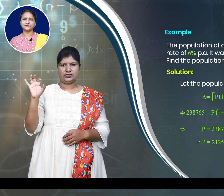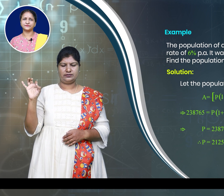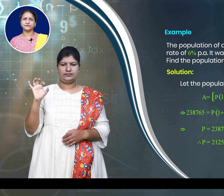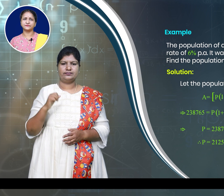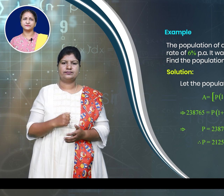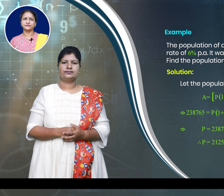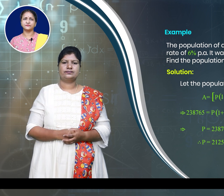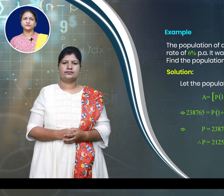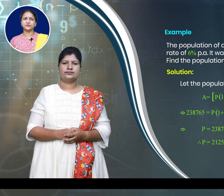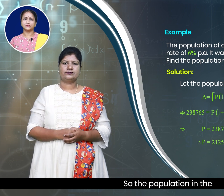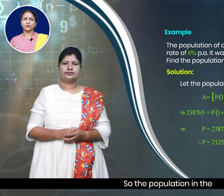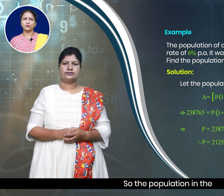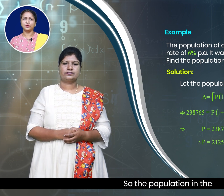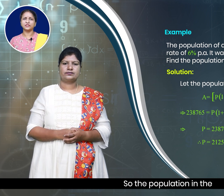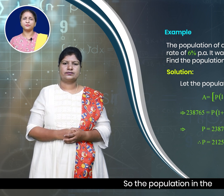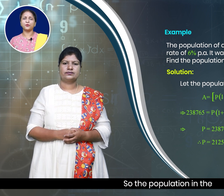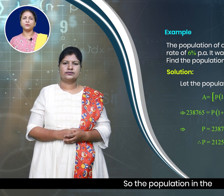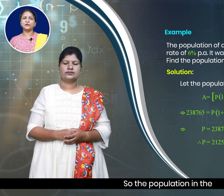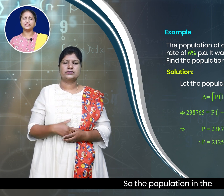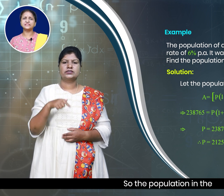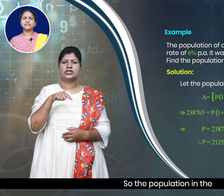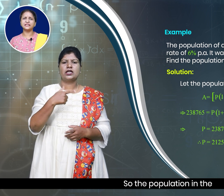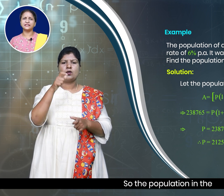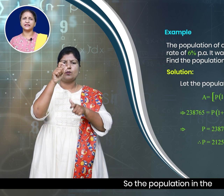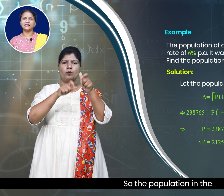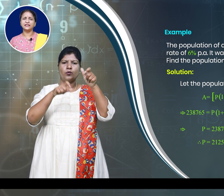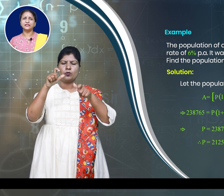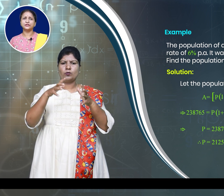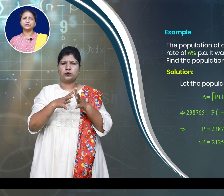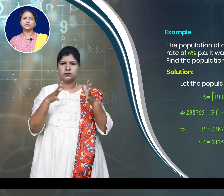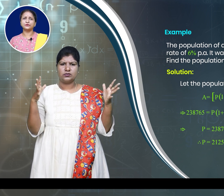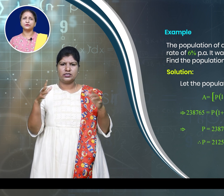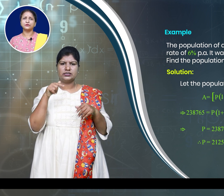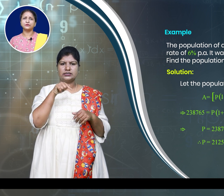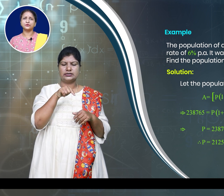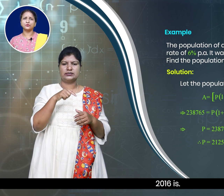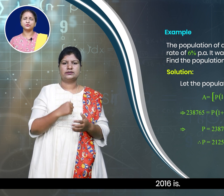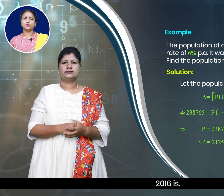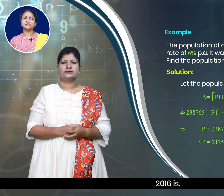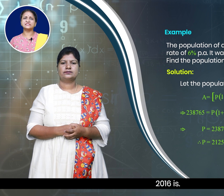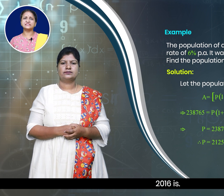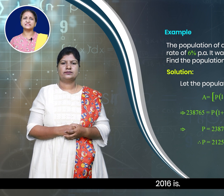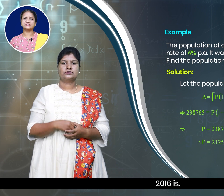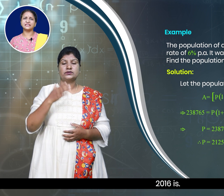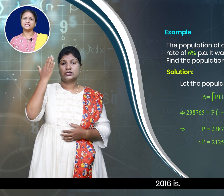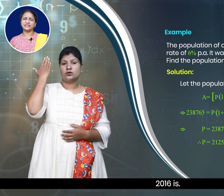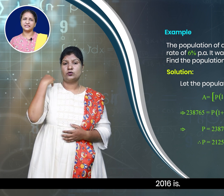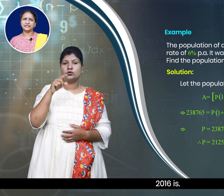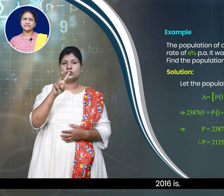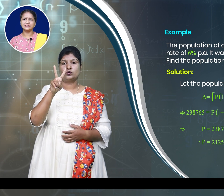So, the population in the 2016 is